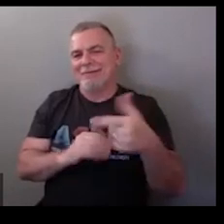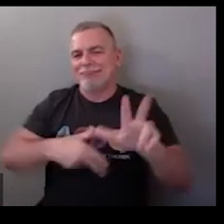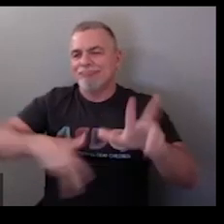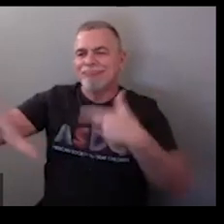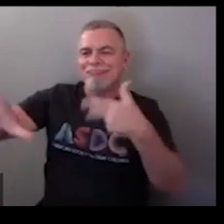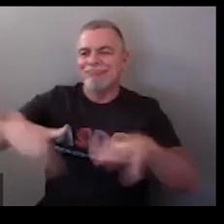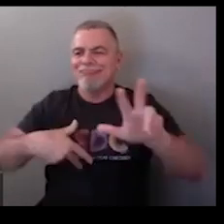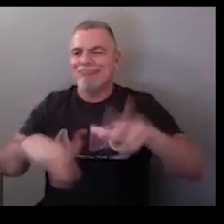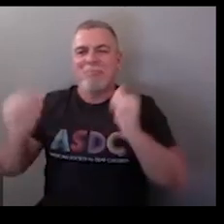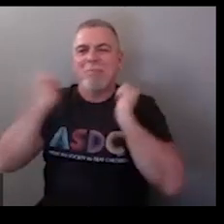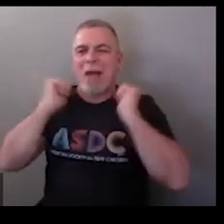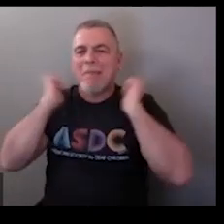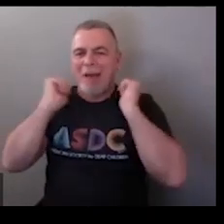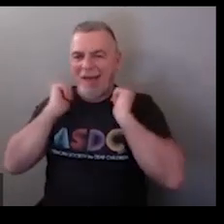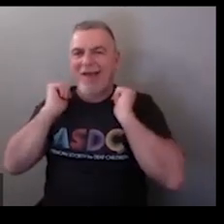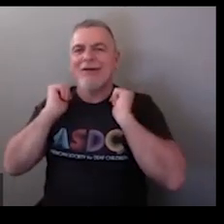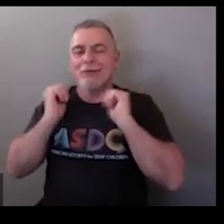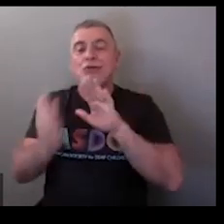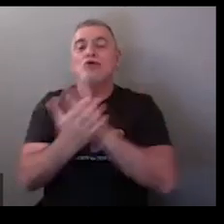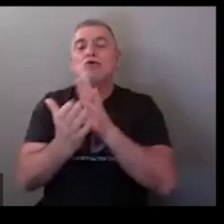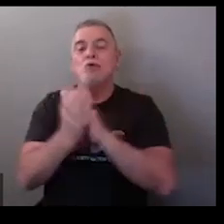this is more like a hiking backpack